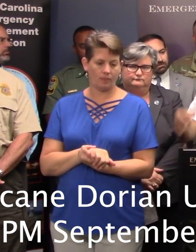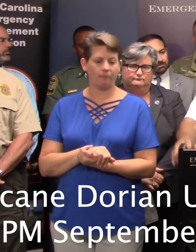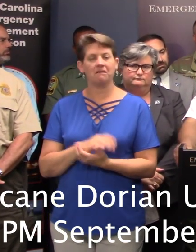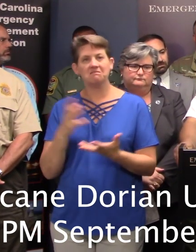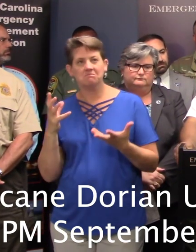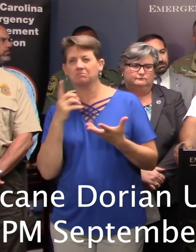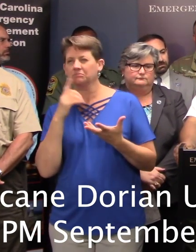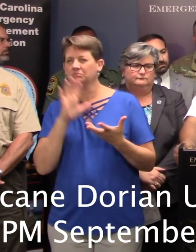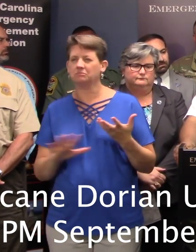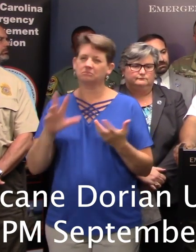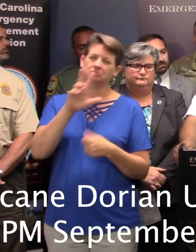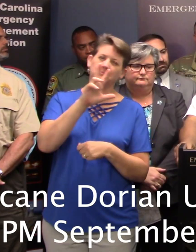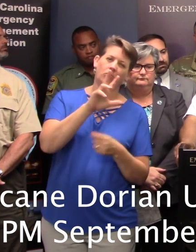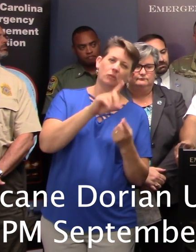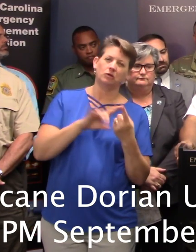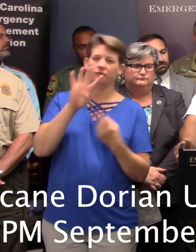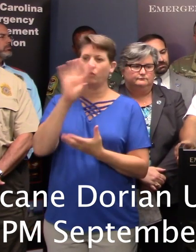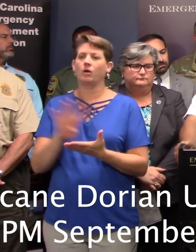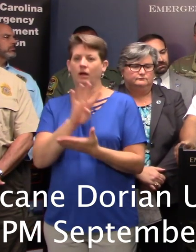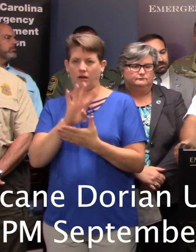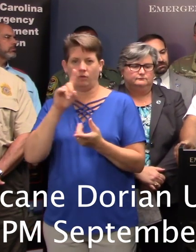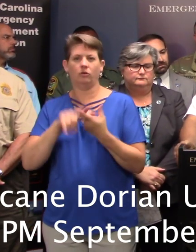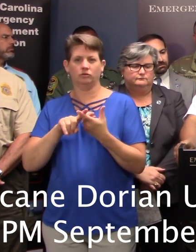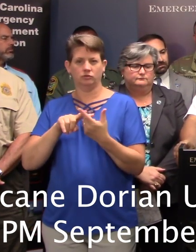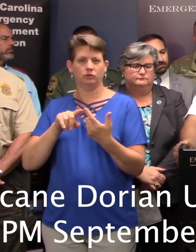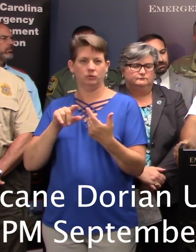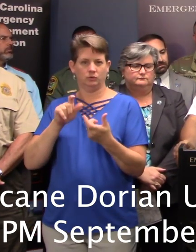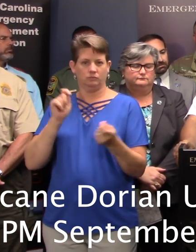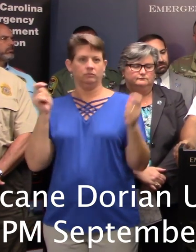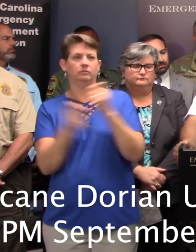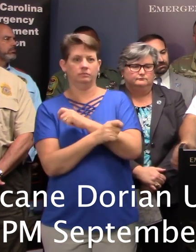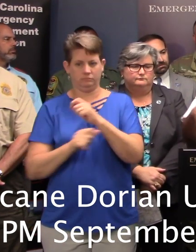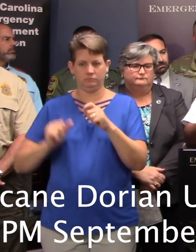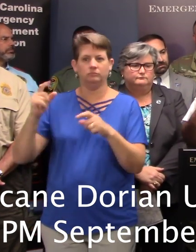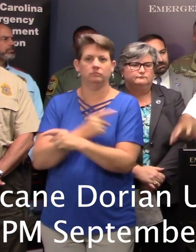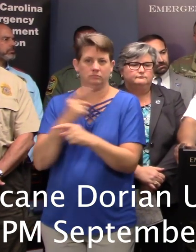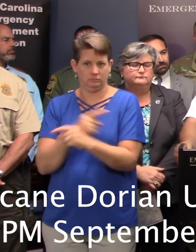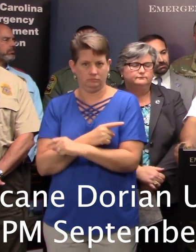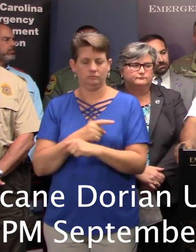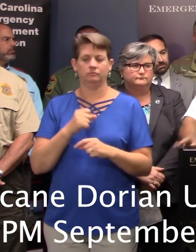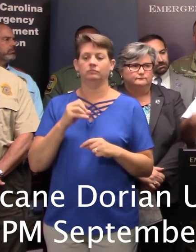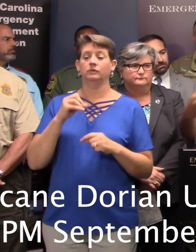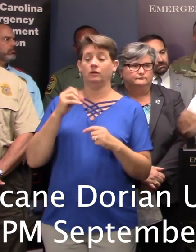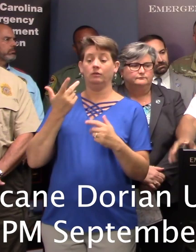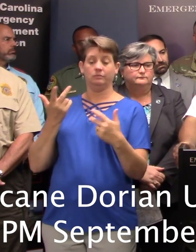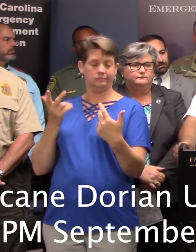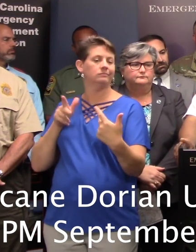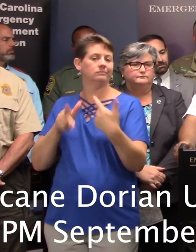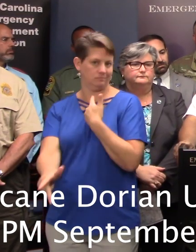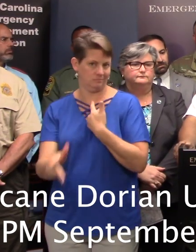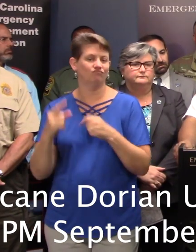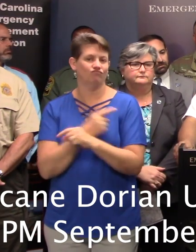take about three to four hours. And at that time, the eastbound lanes of I-26 will resume.